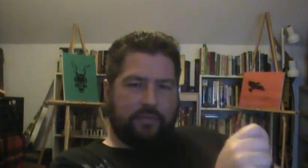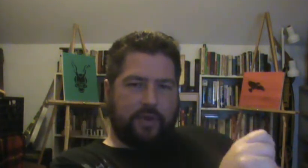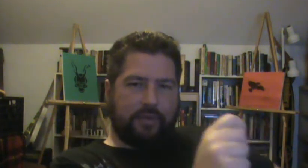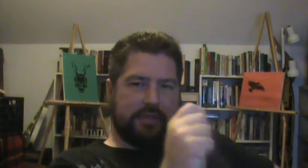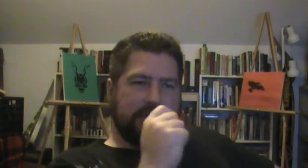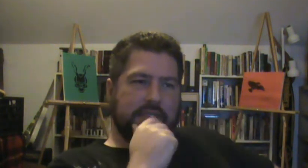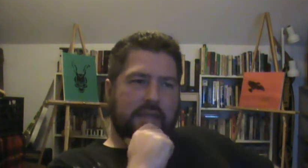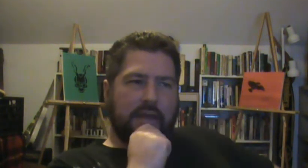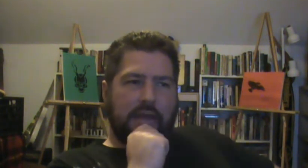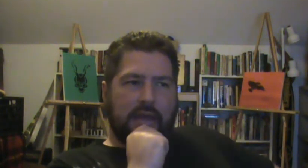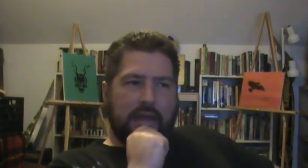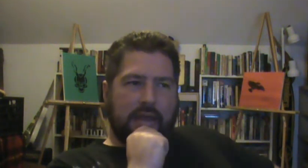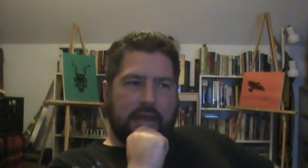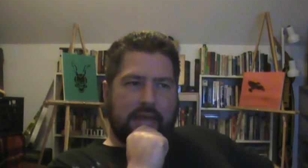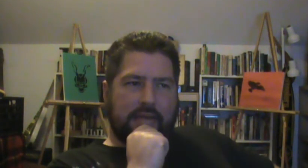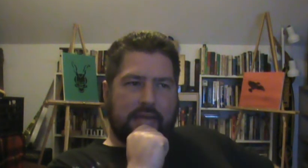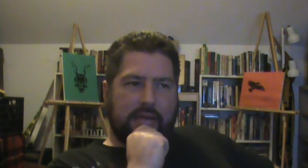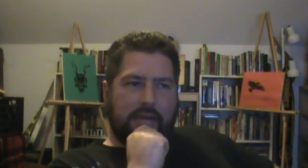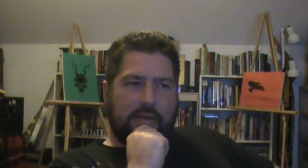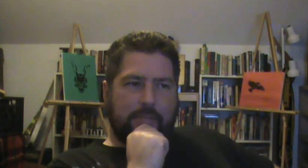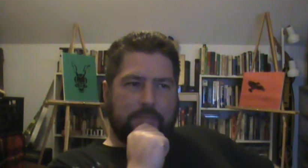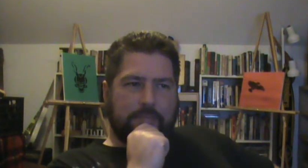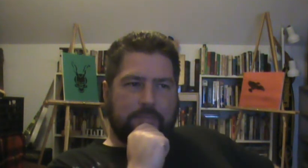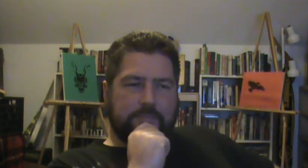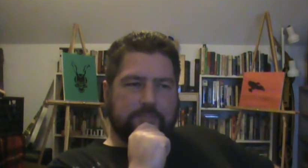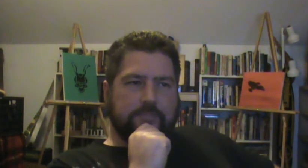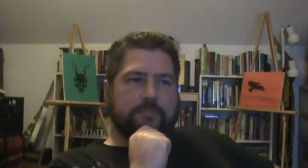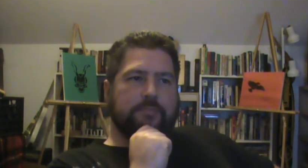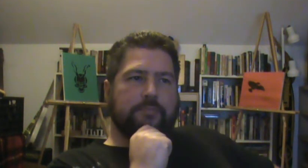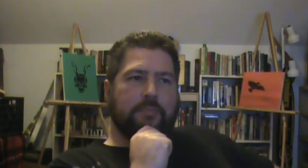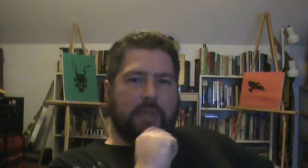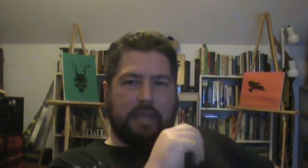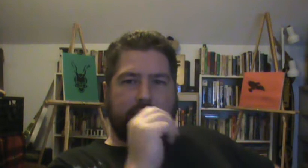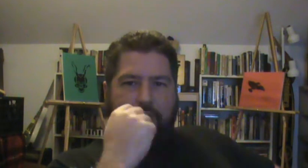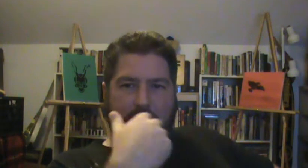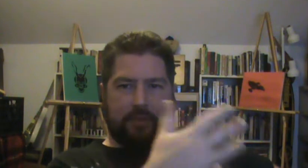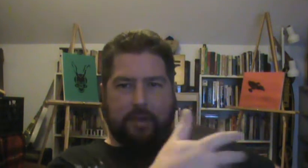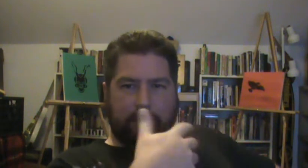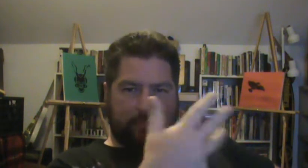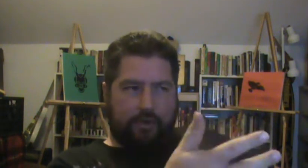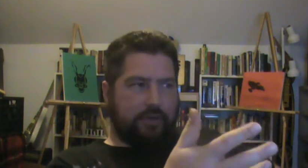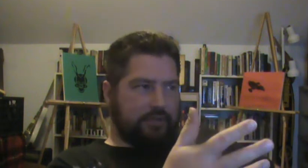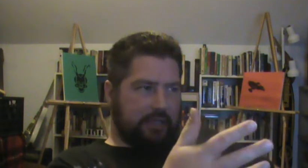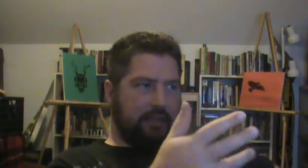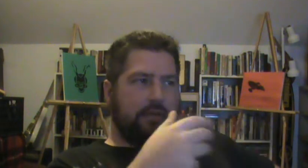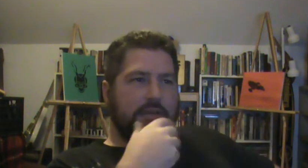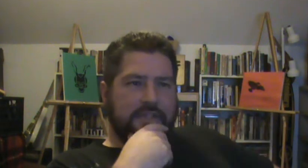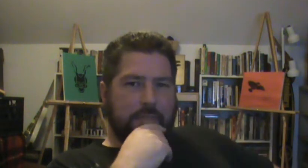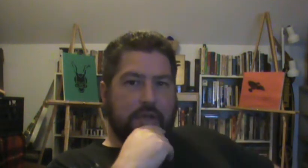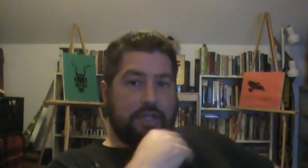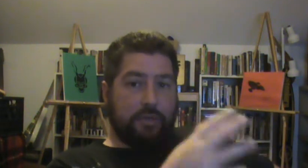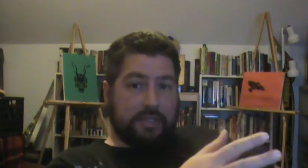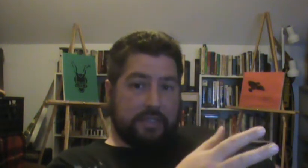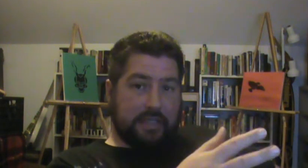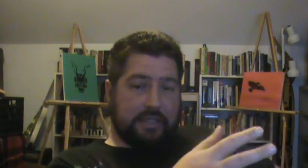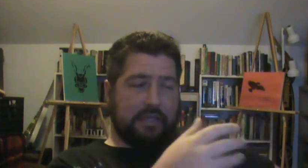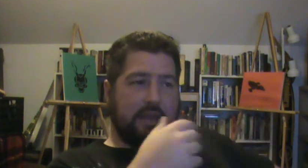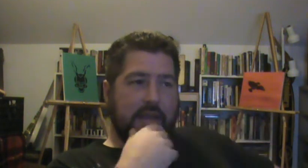the frequencies. And in the video that I'm producing, somebody uses this, and